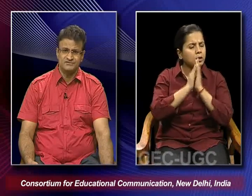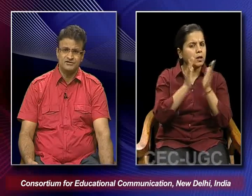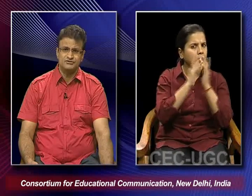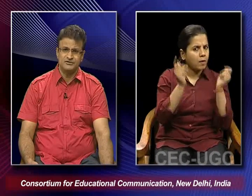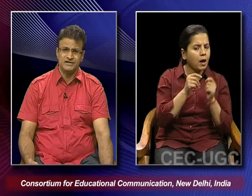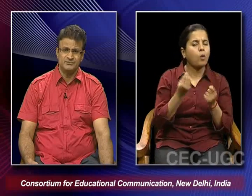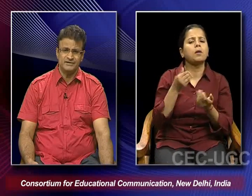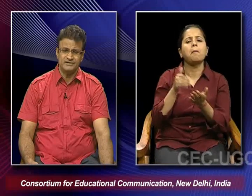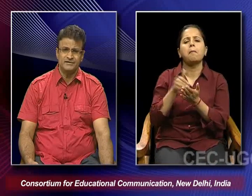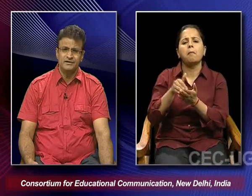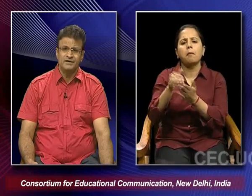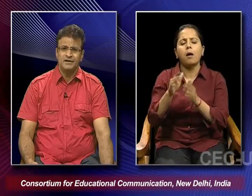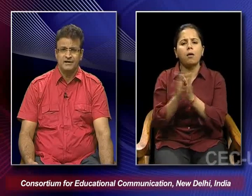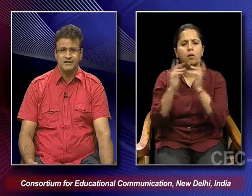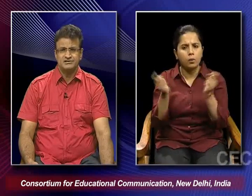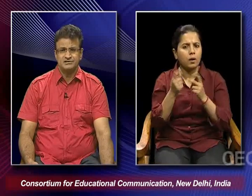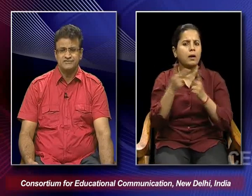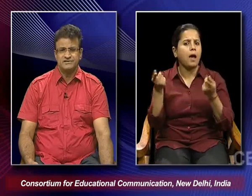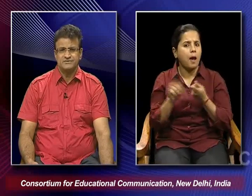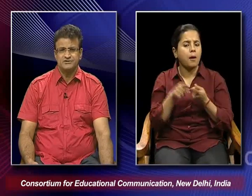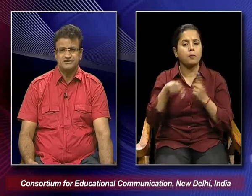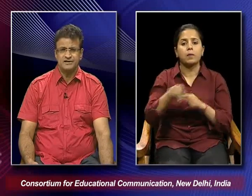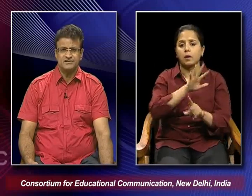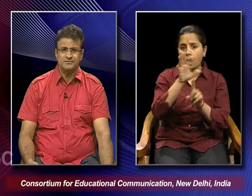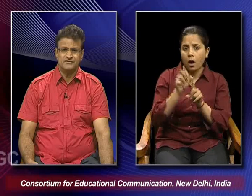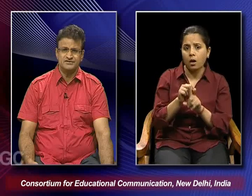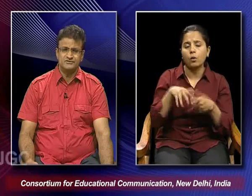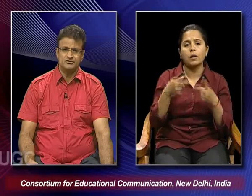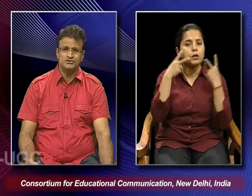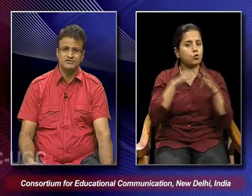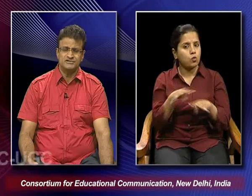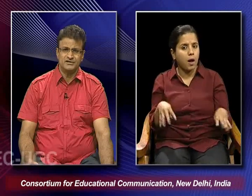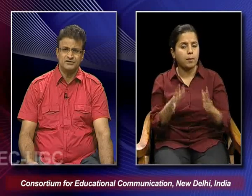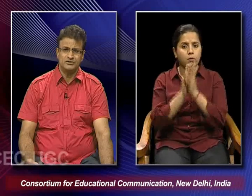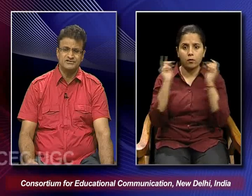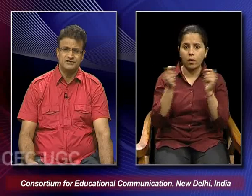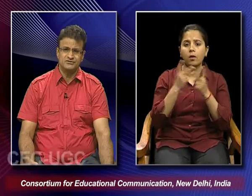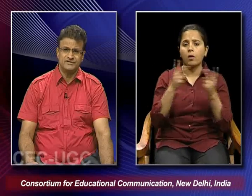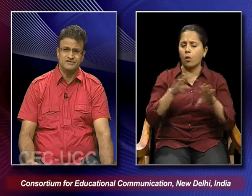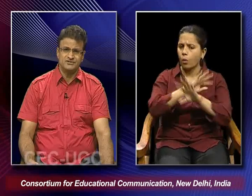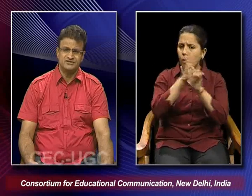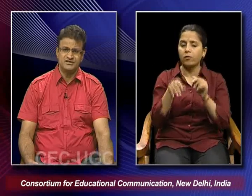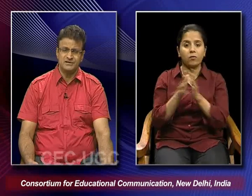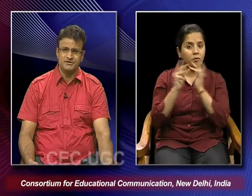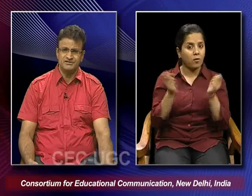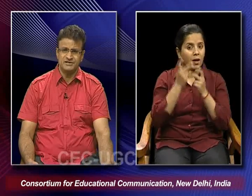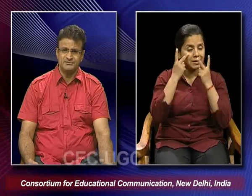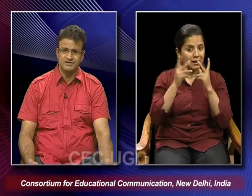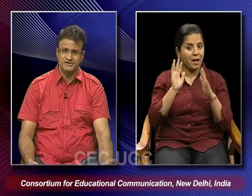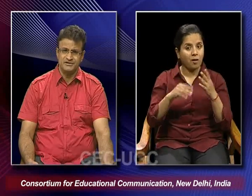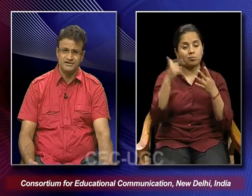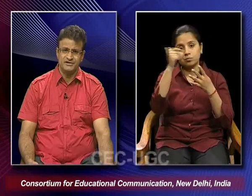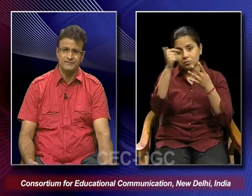festivals for that matter, cultural festivals and tribal festivals all these kinds of festivals they are being